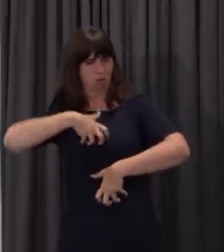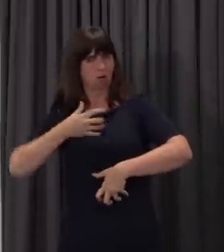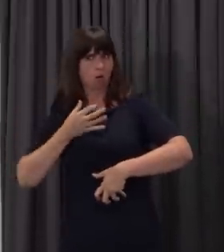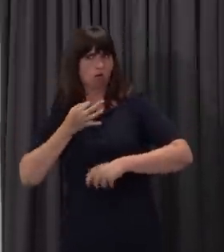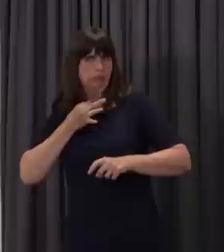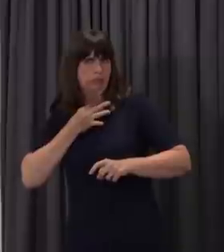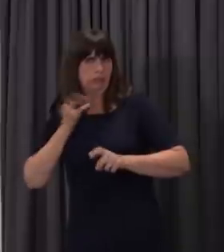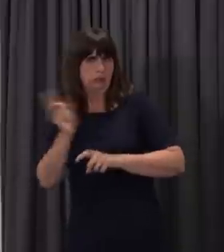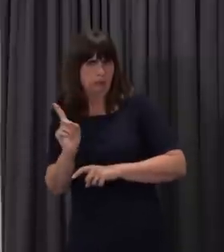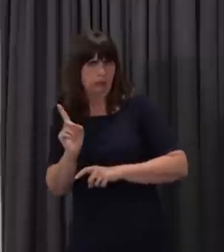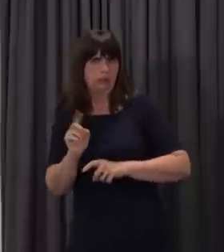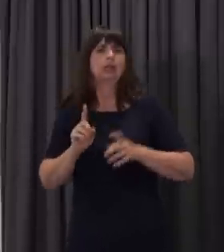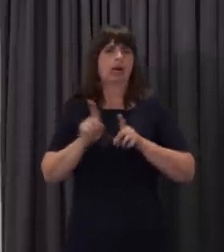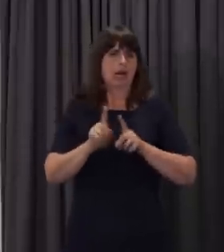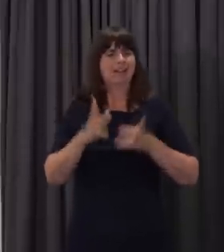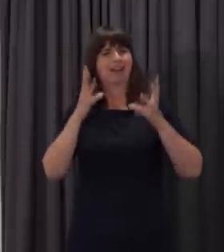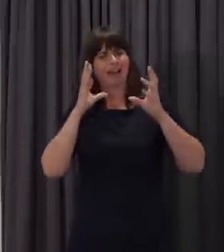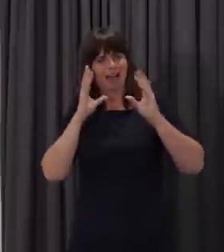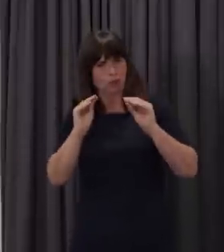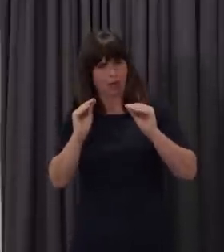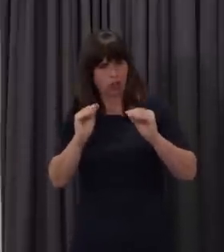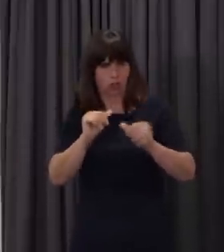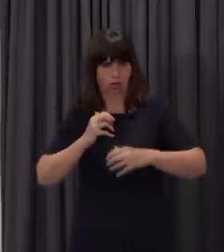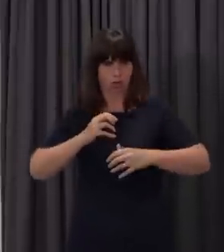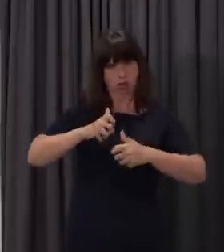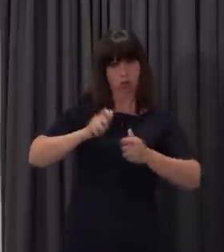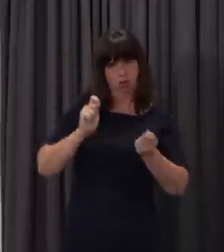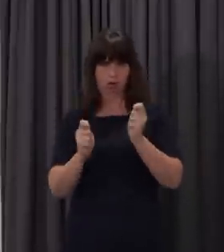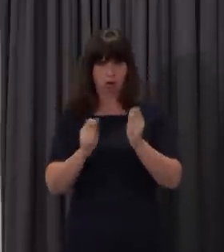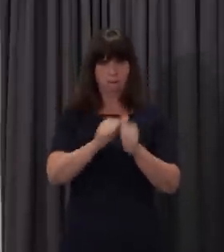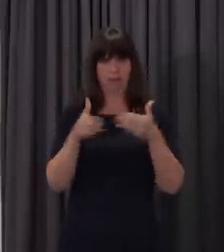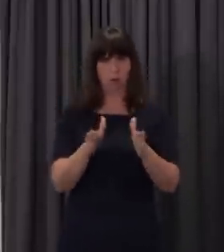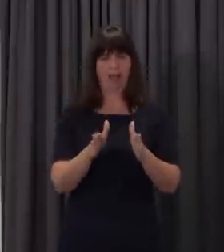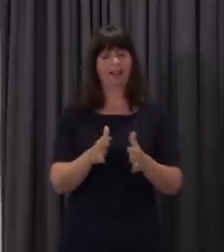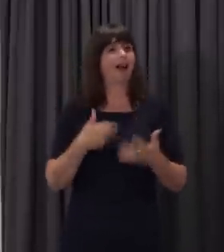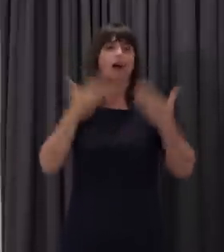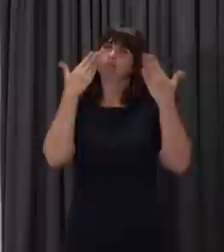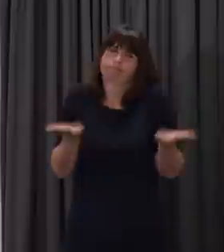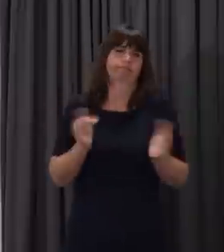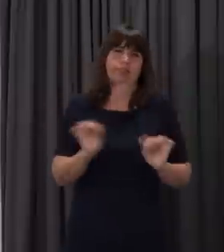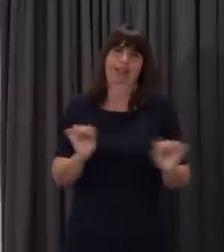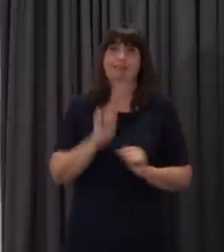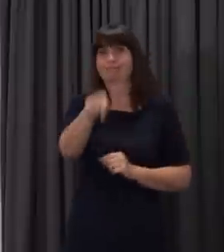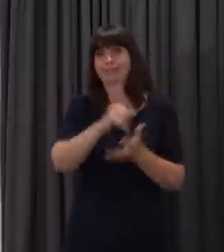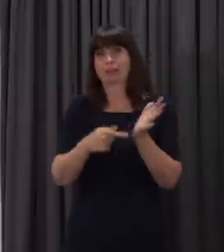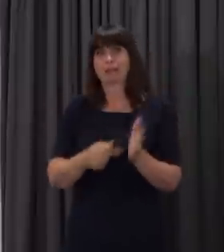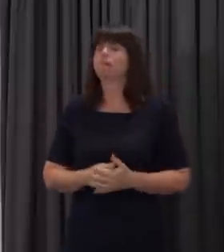a new way of providing education for our children. But at this stage, it is too early to predict. OK, so with that in mind, a lot